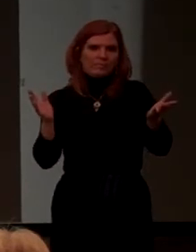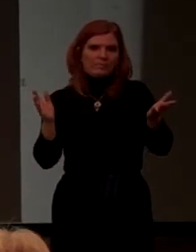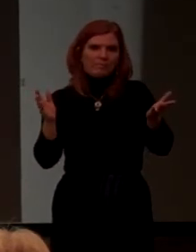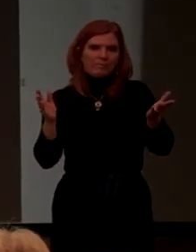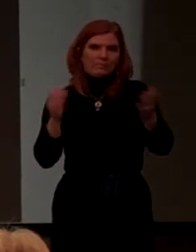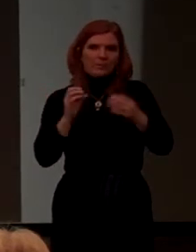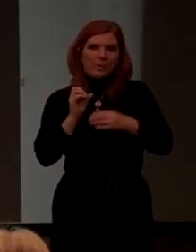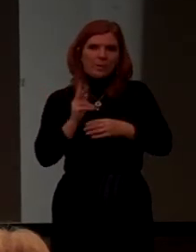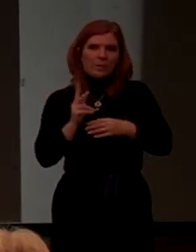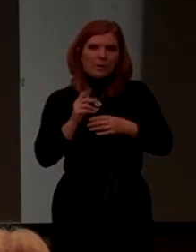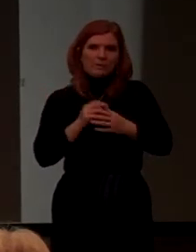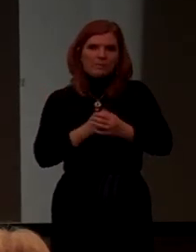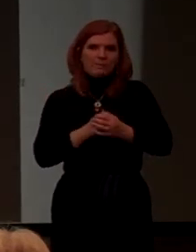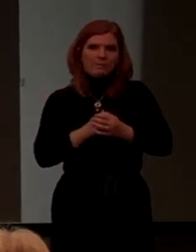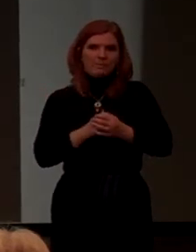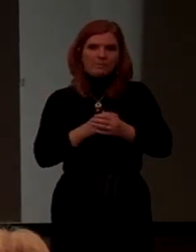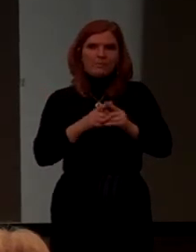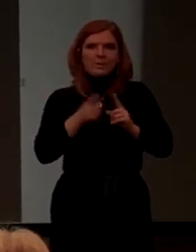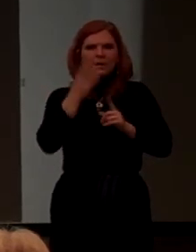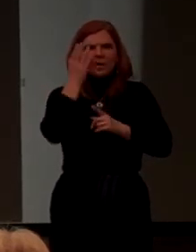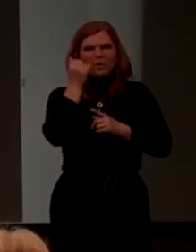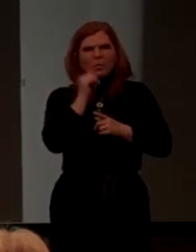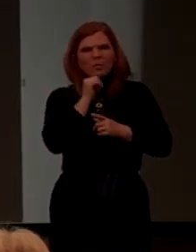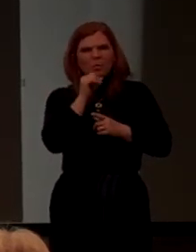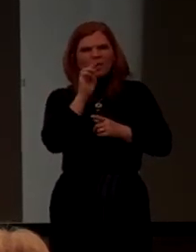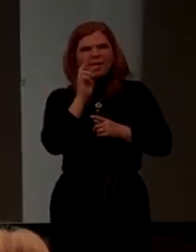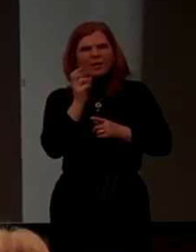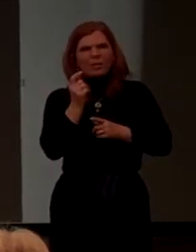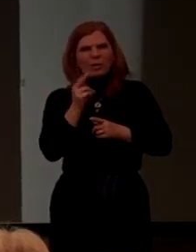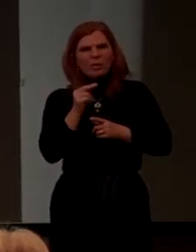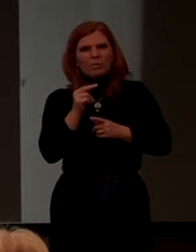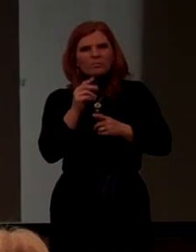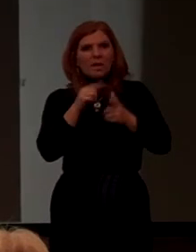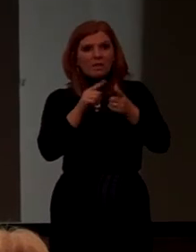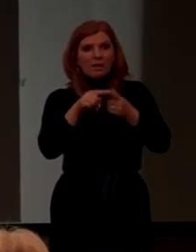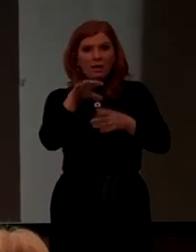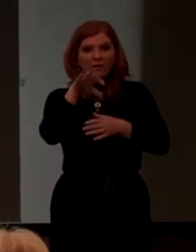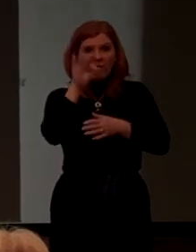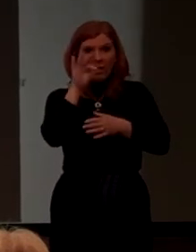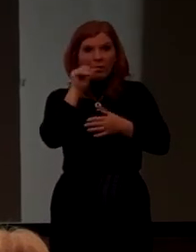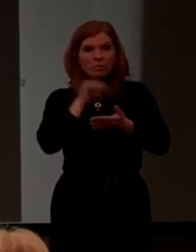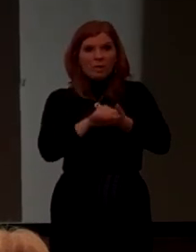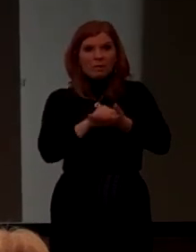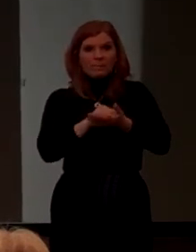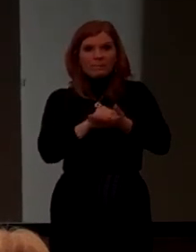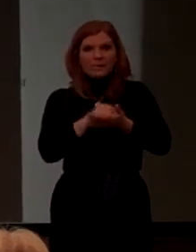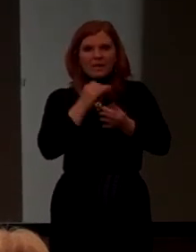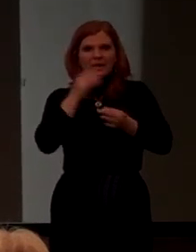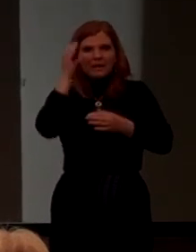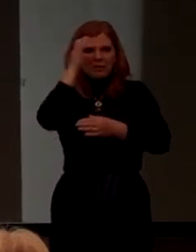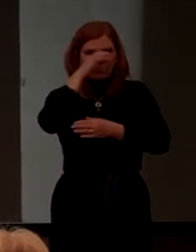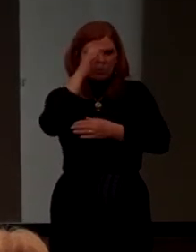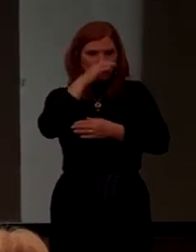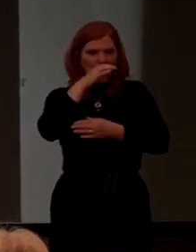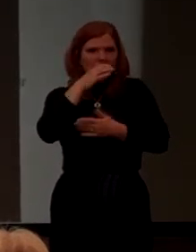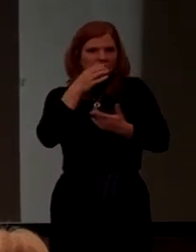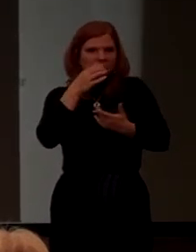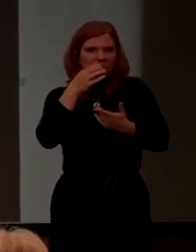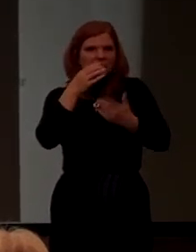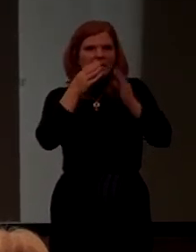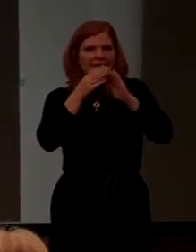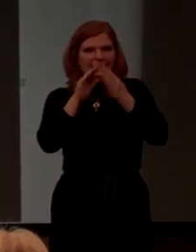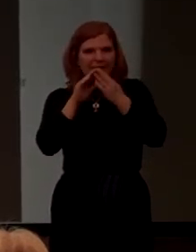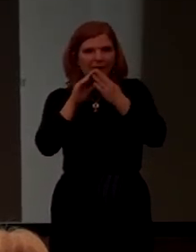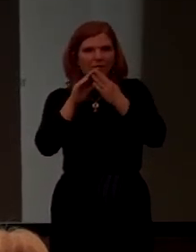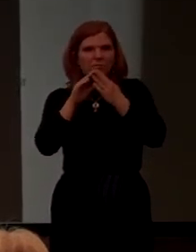Okay. But why not in Weirdon? And then what I discovered was this. If you look at towns like Weirdon, and